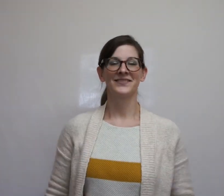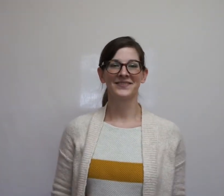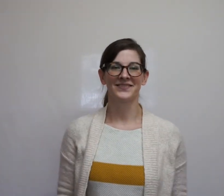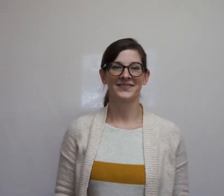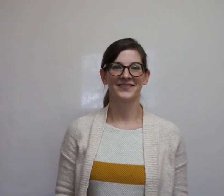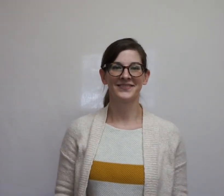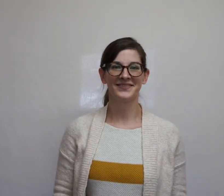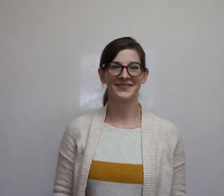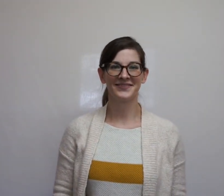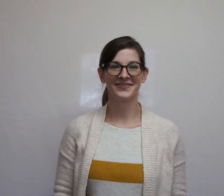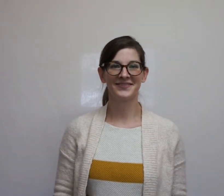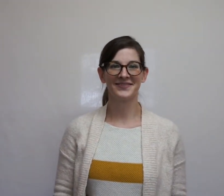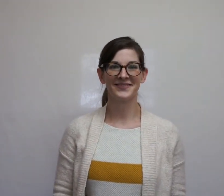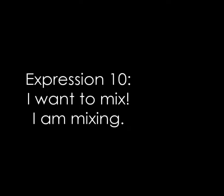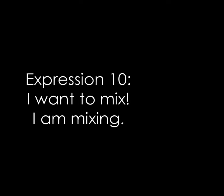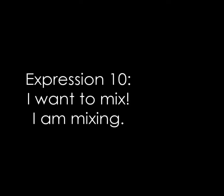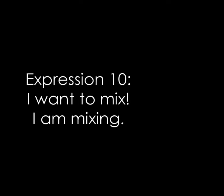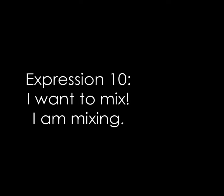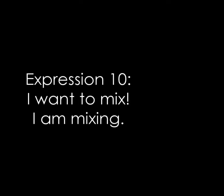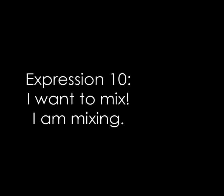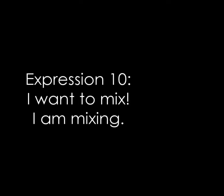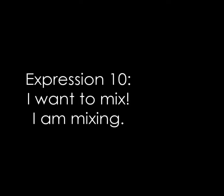am cutting.